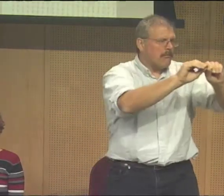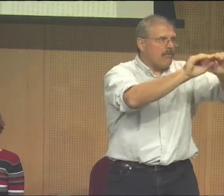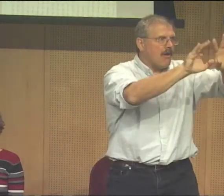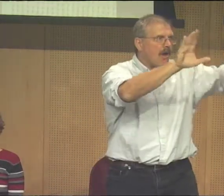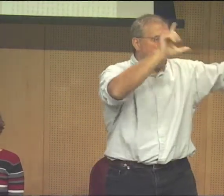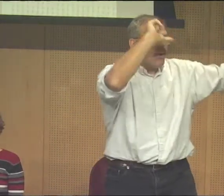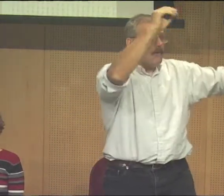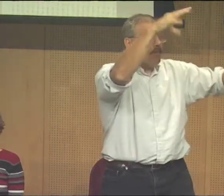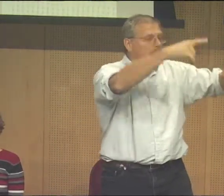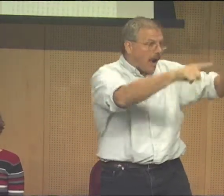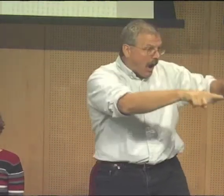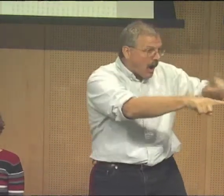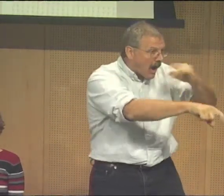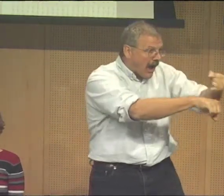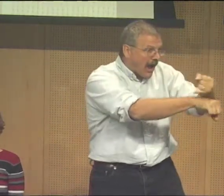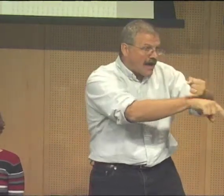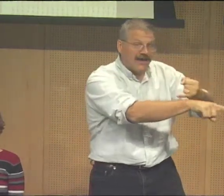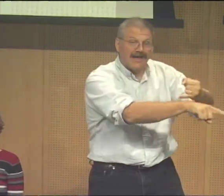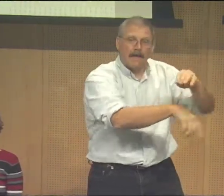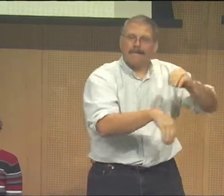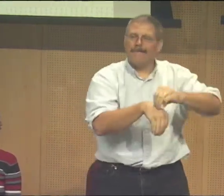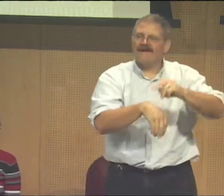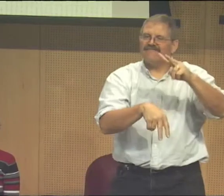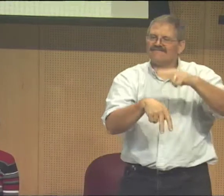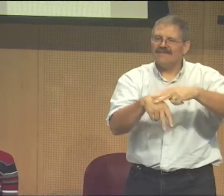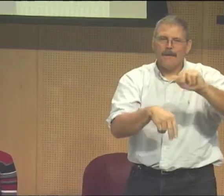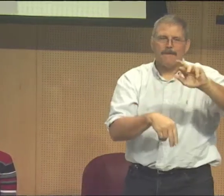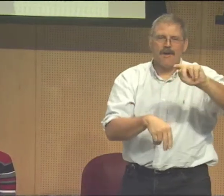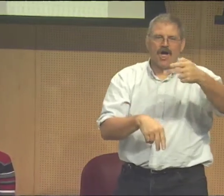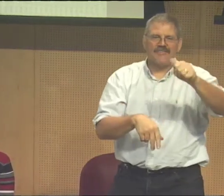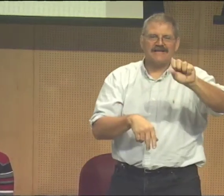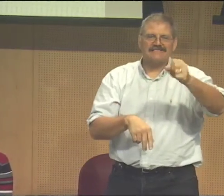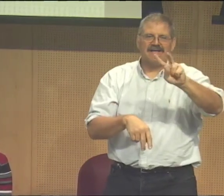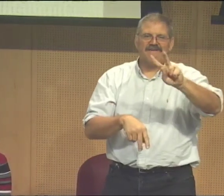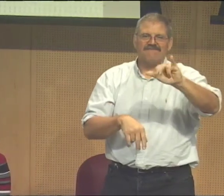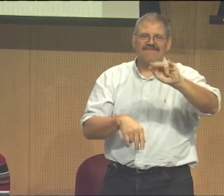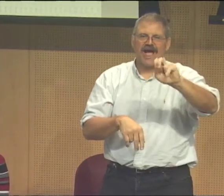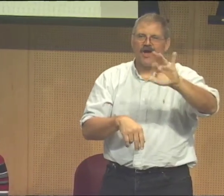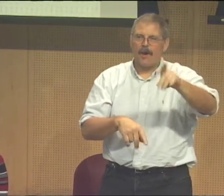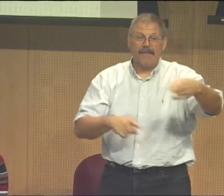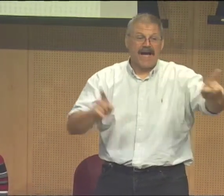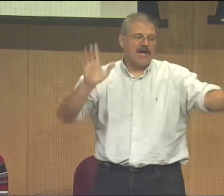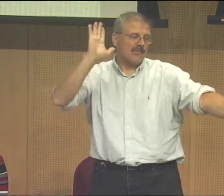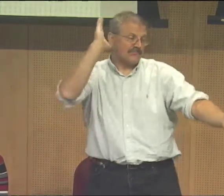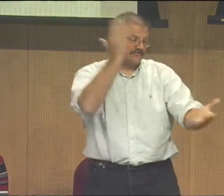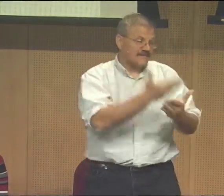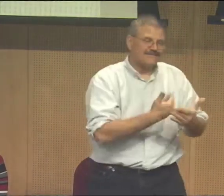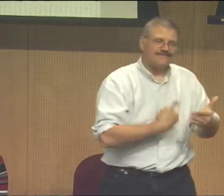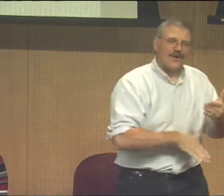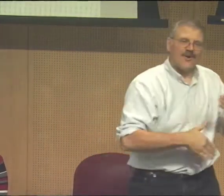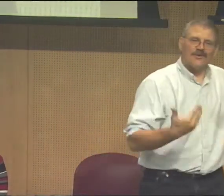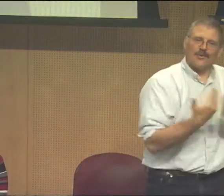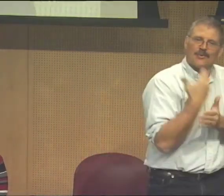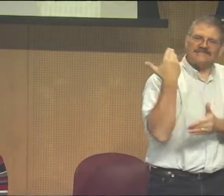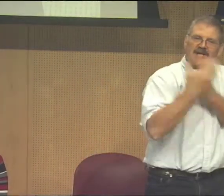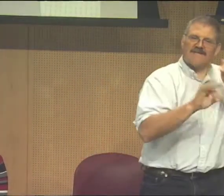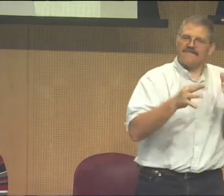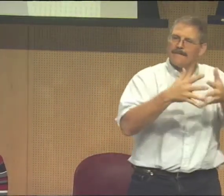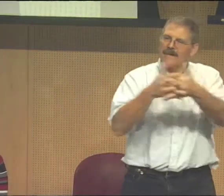and reach these frontiers, they see a bright shining light in front of them as if they're going to the new place that they're going to set up their lives. So this is actually a reference to